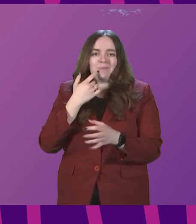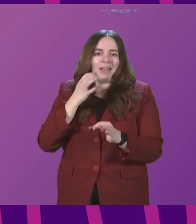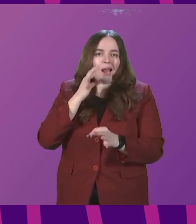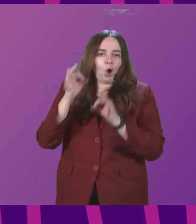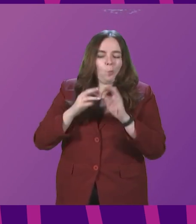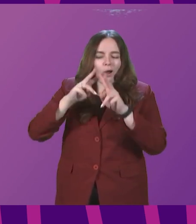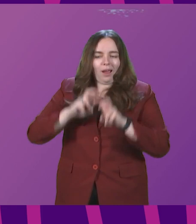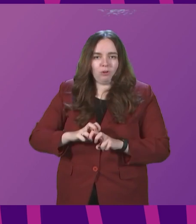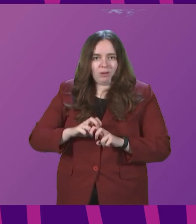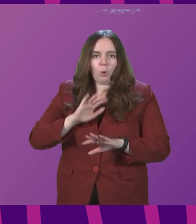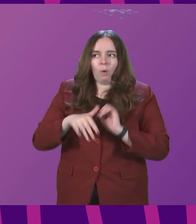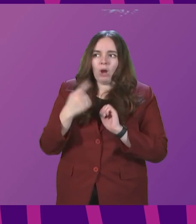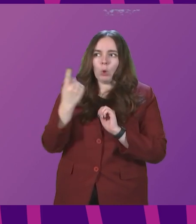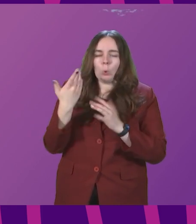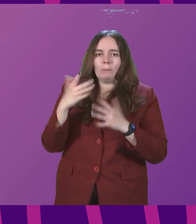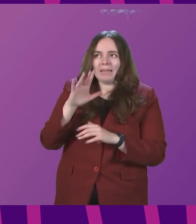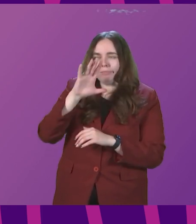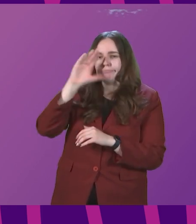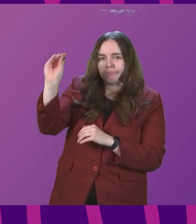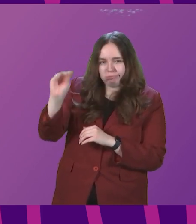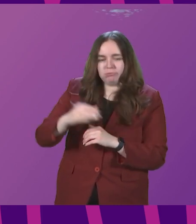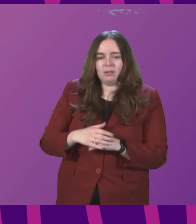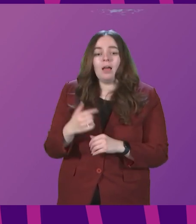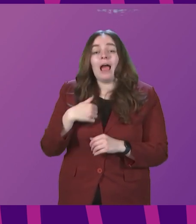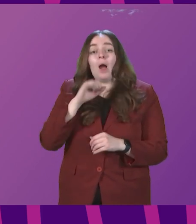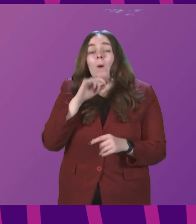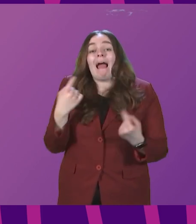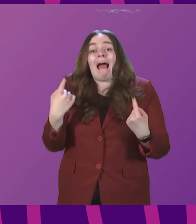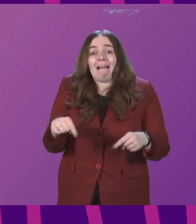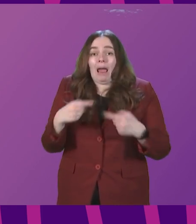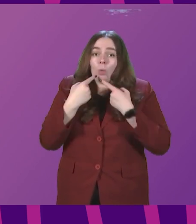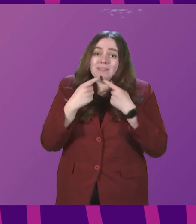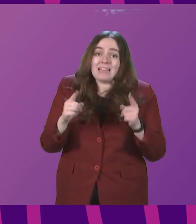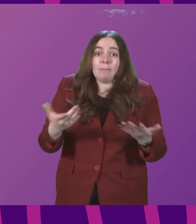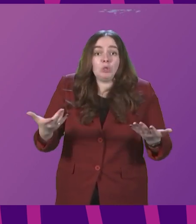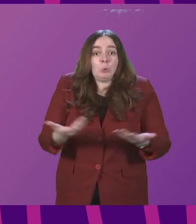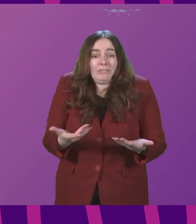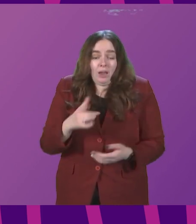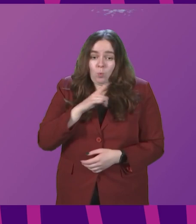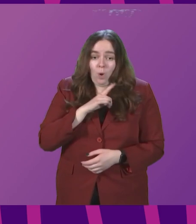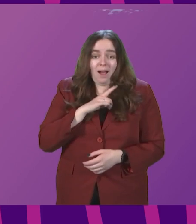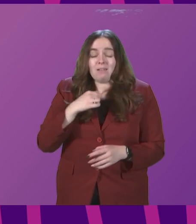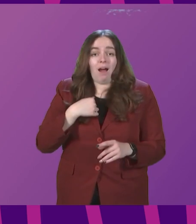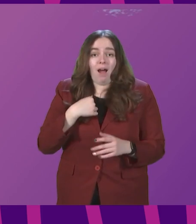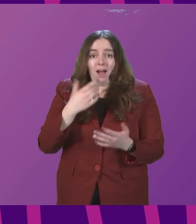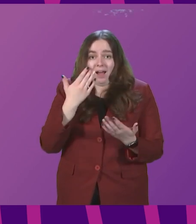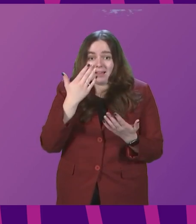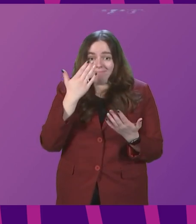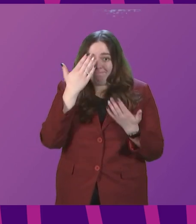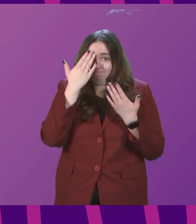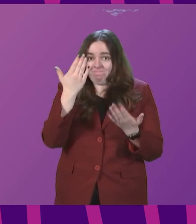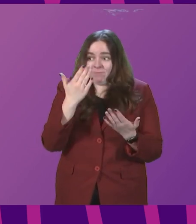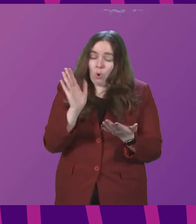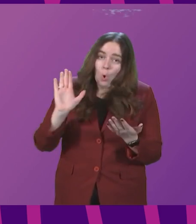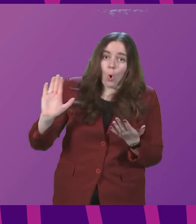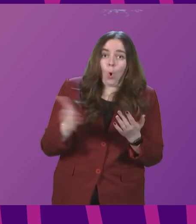into the leak. Now, I will allow the statement to be delivered today because I cannot be assured that all